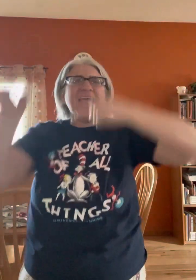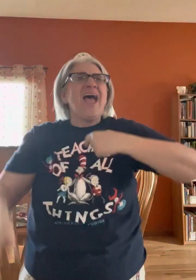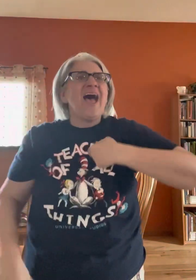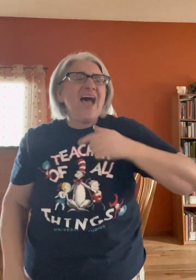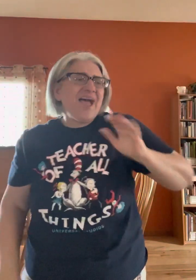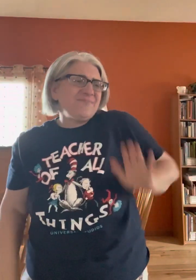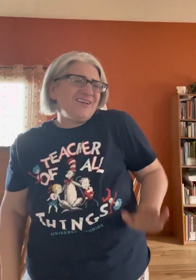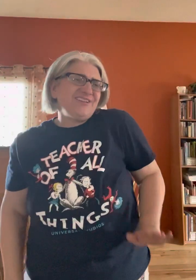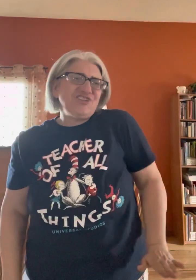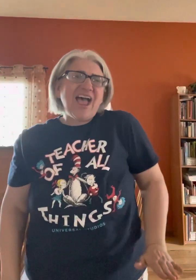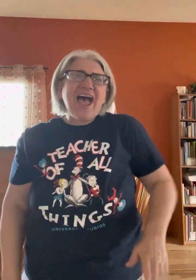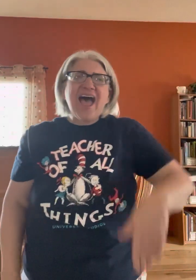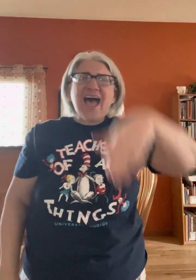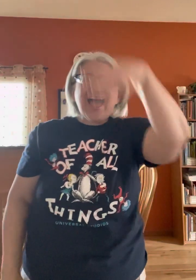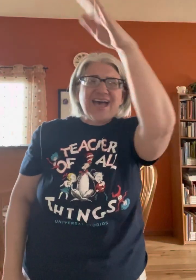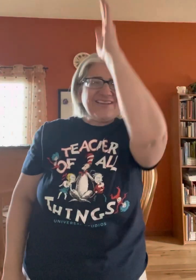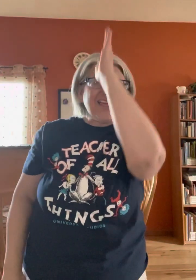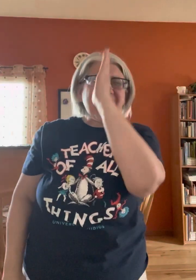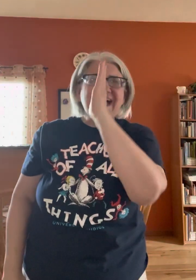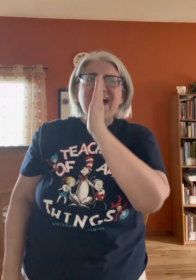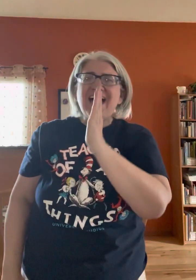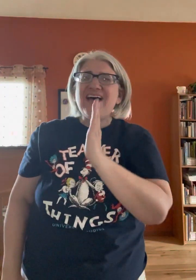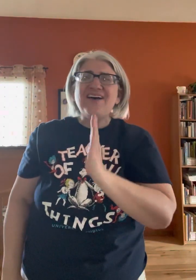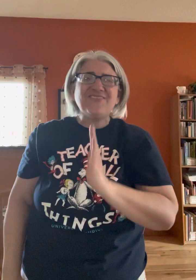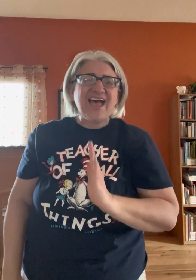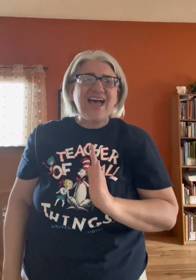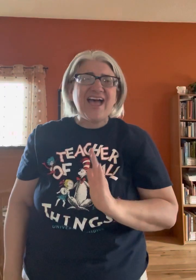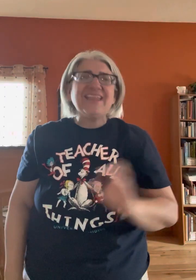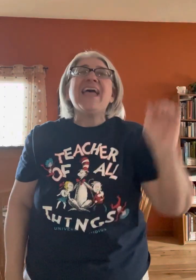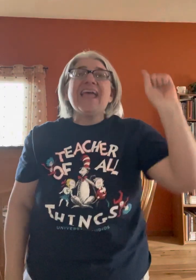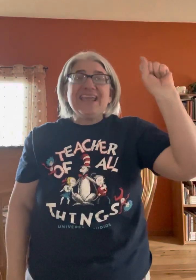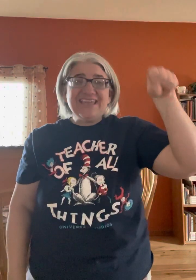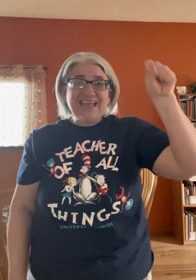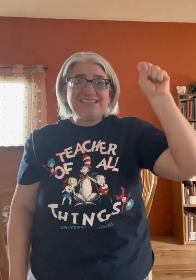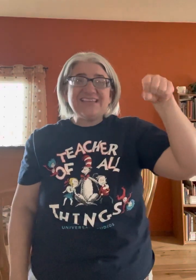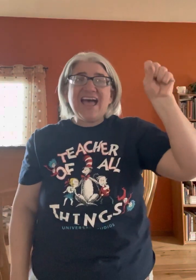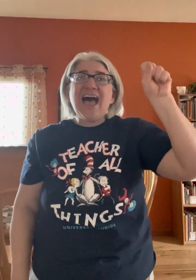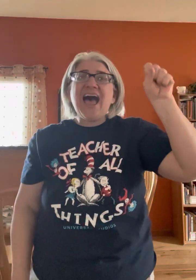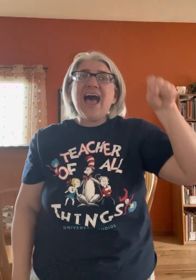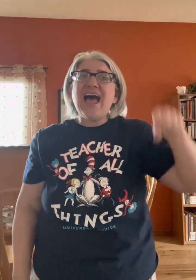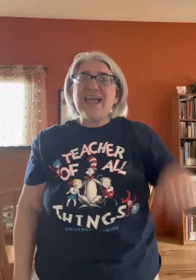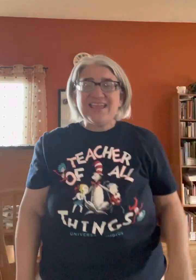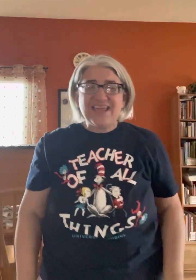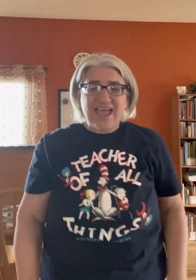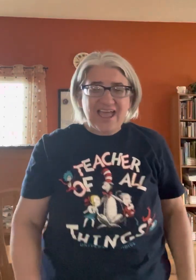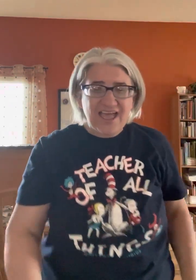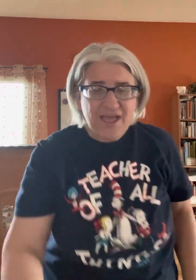I'm a child of God. Yes, I am.